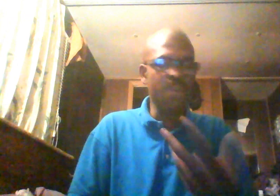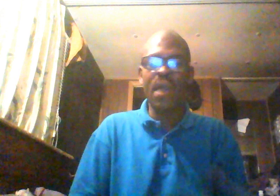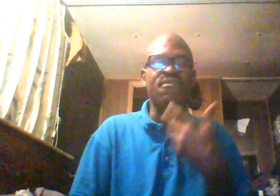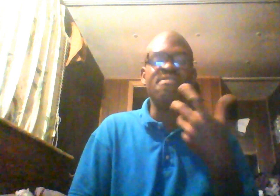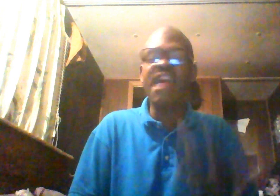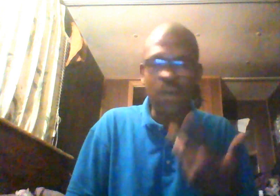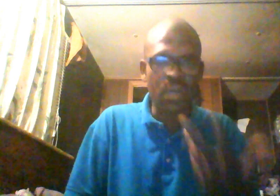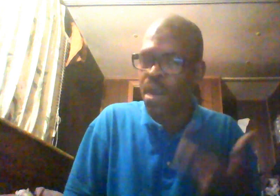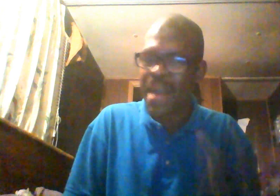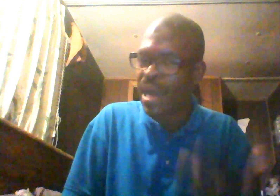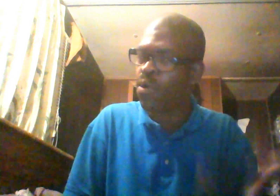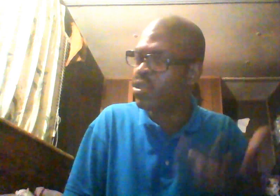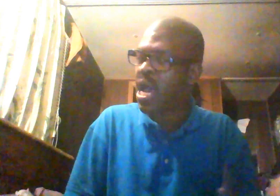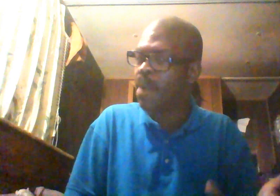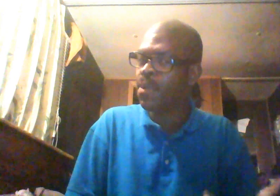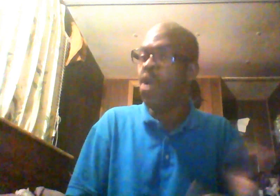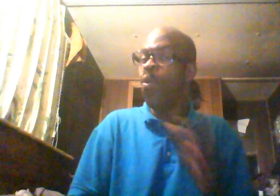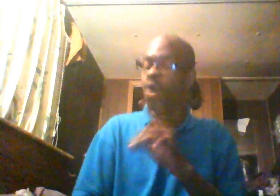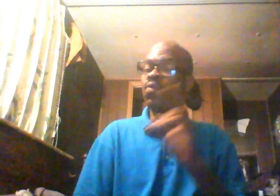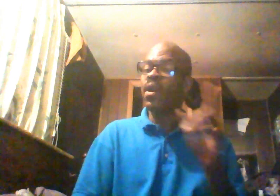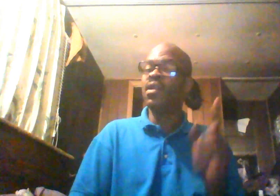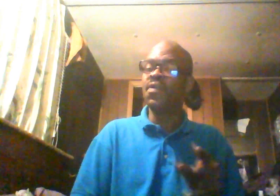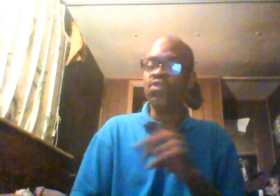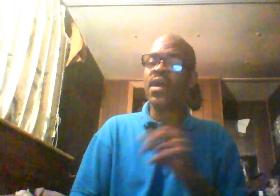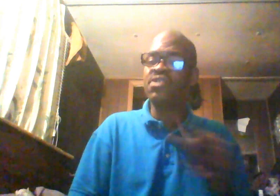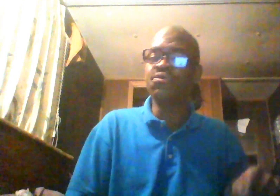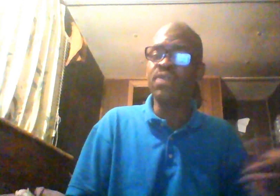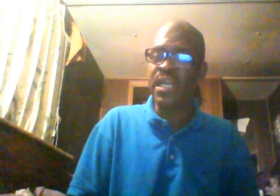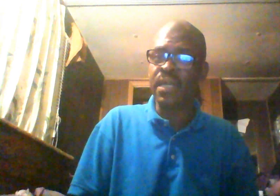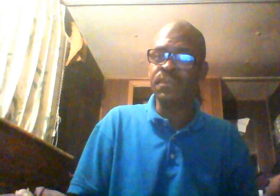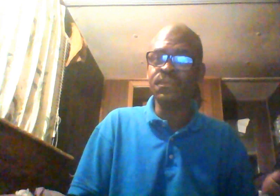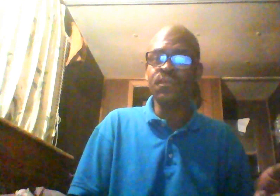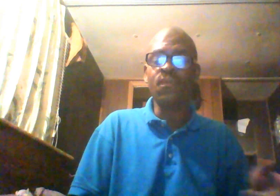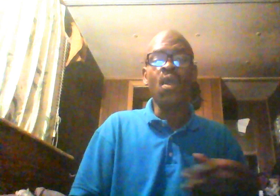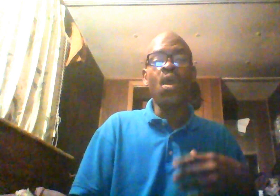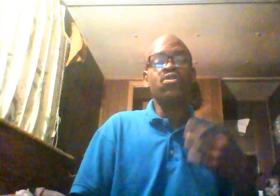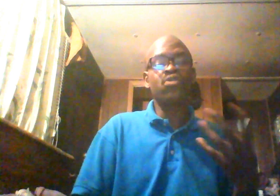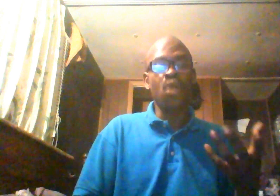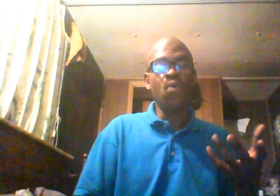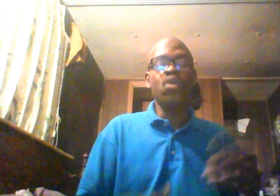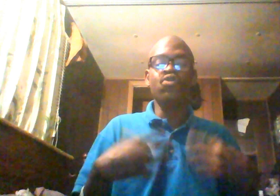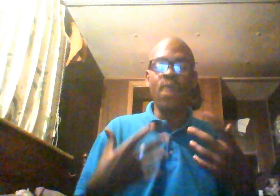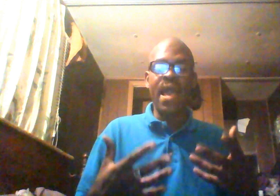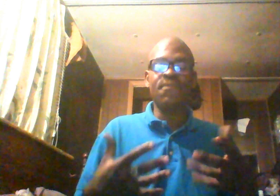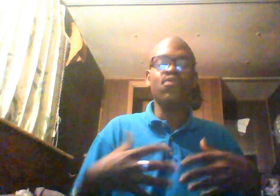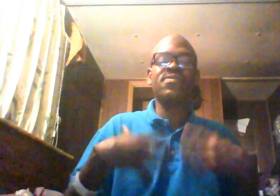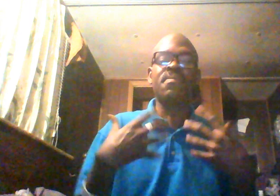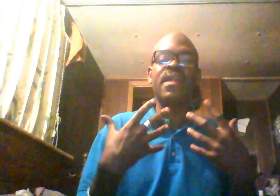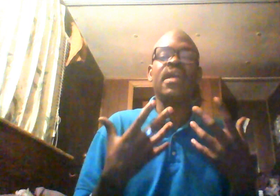people have never come out on top. One way or another. You got screwed in the end. So, you have somebody that